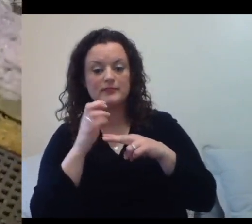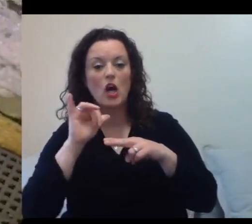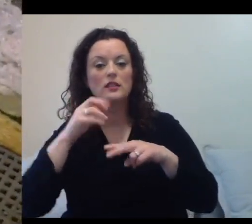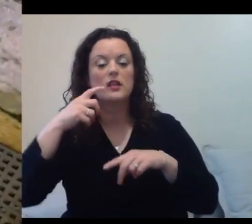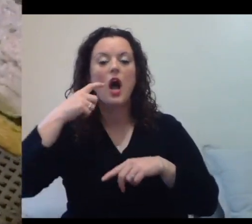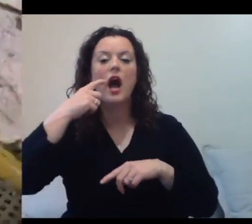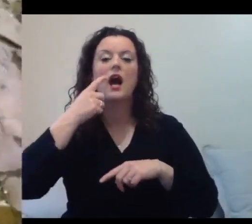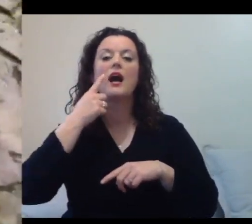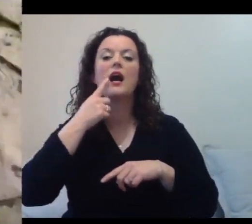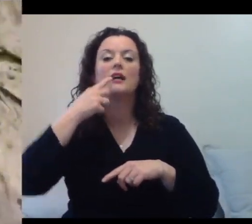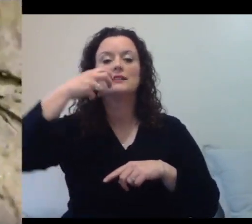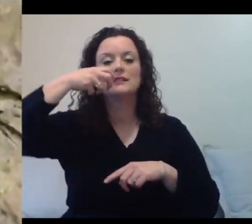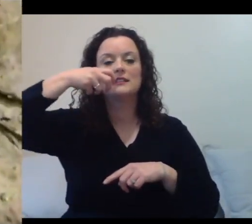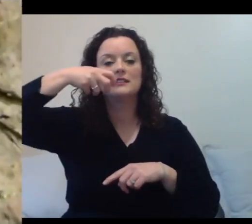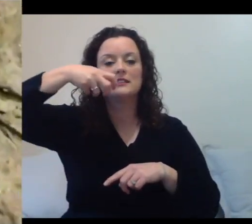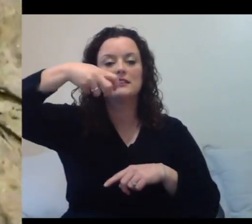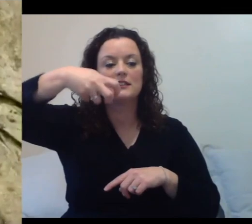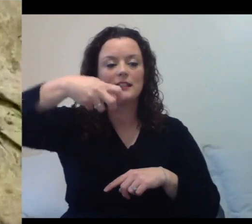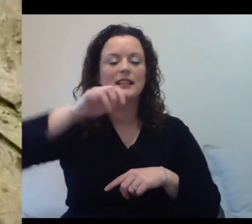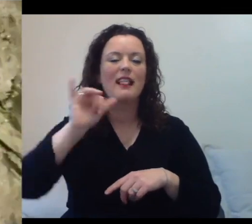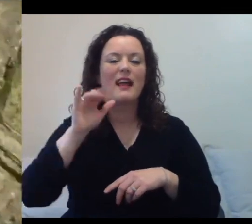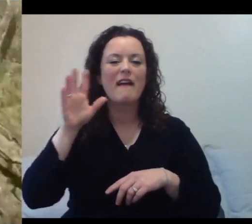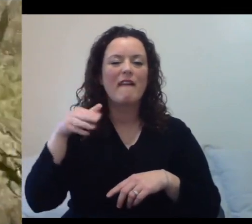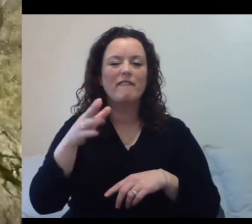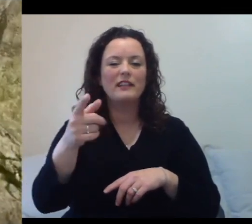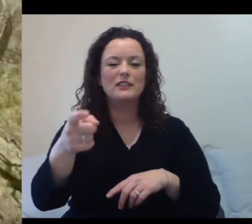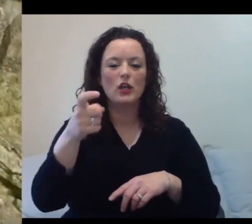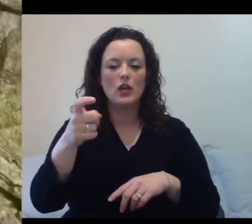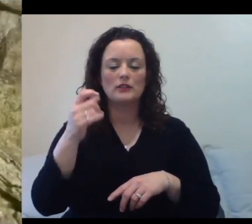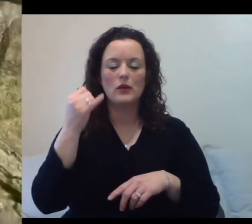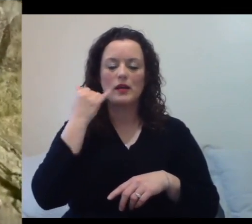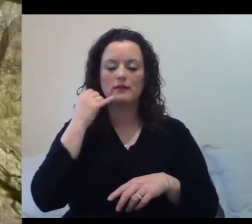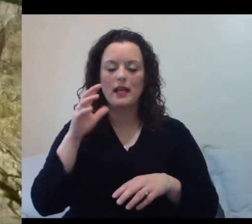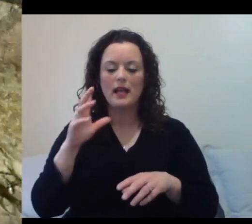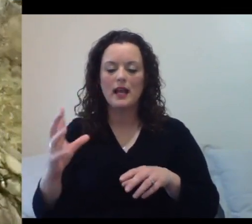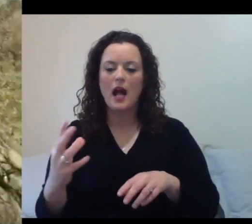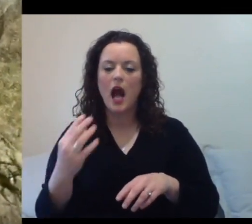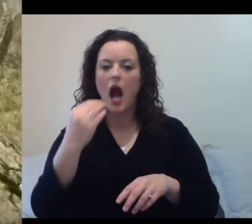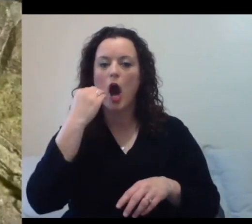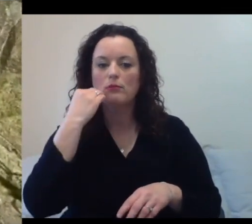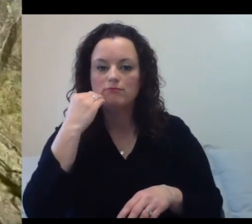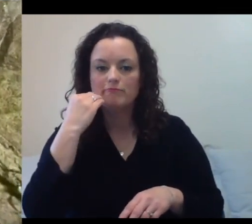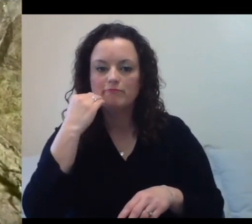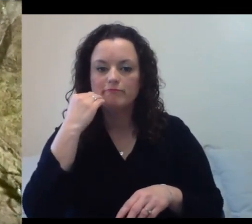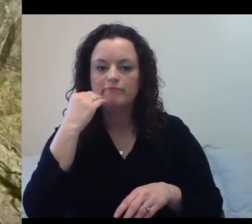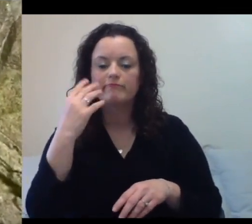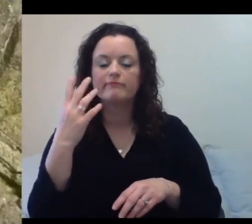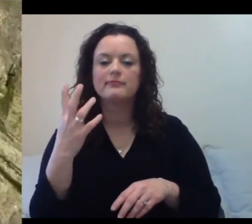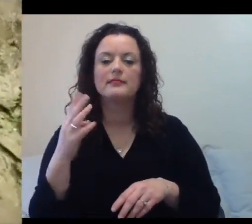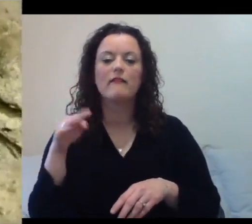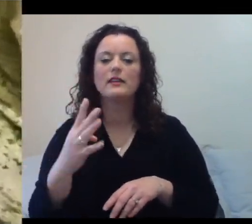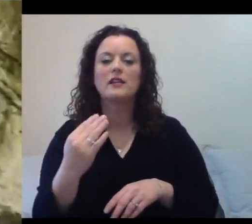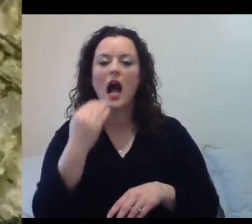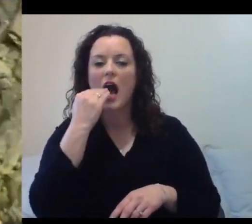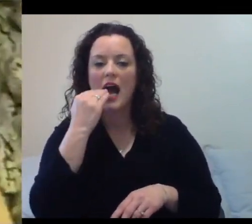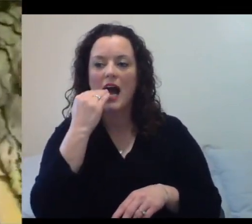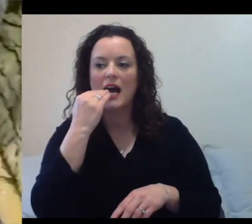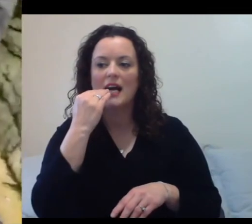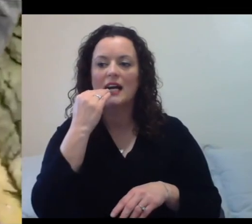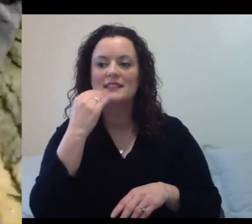fish hook. When they bite onto a fish and the fish tries to back out of their mouth, those barbs all point towards the back of the throat. And that basically makes sure that the